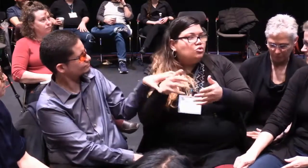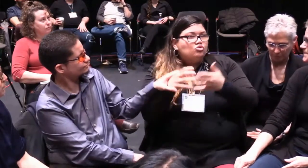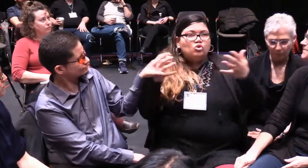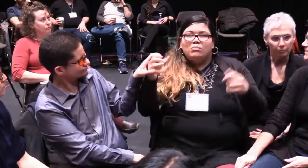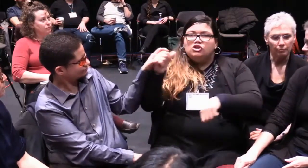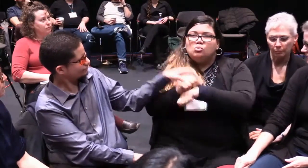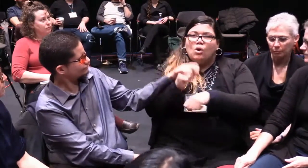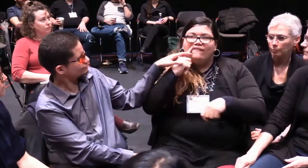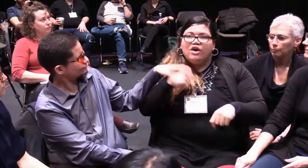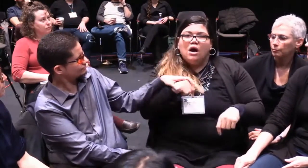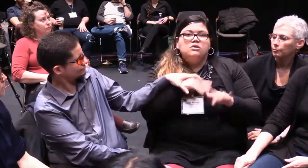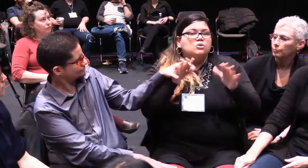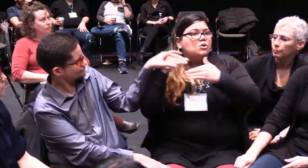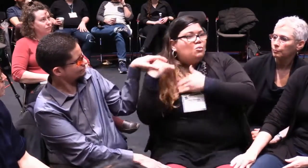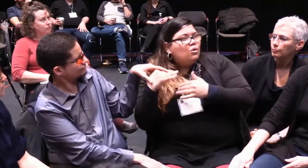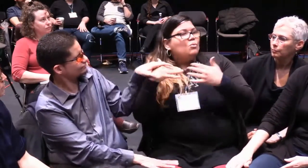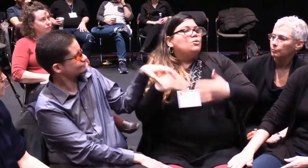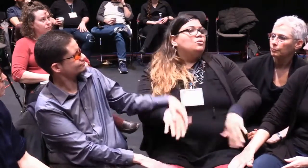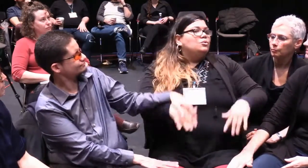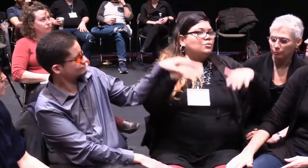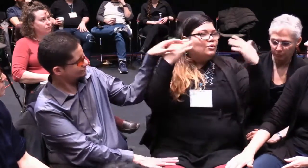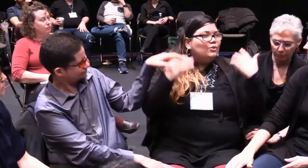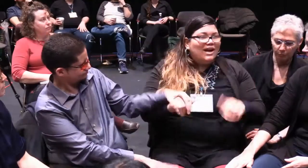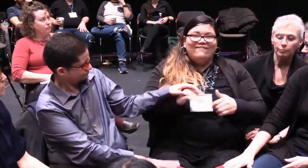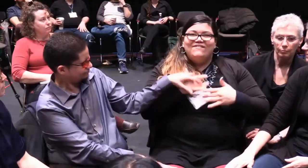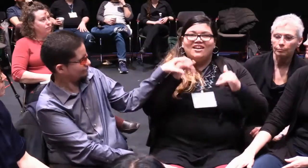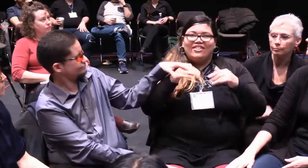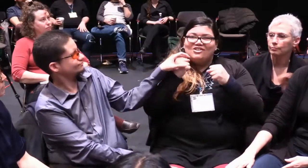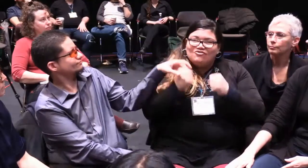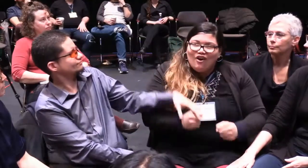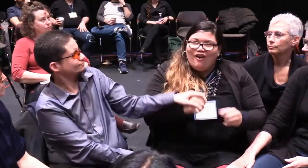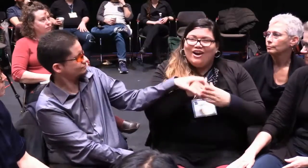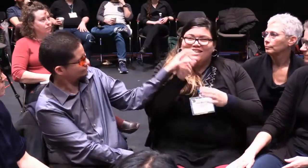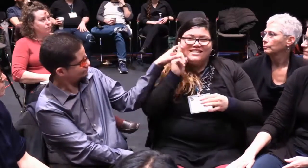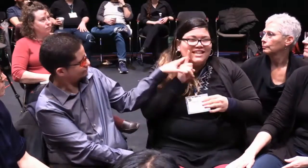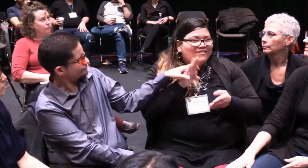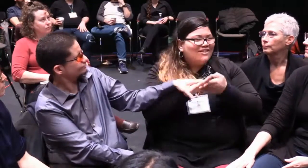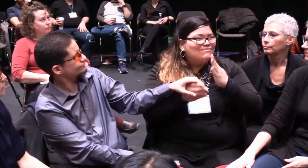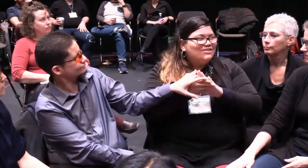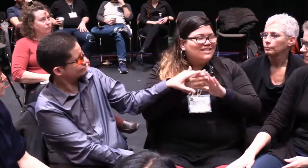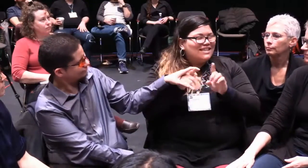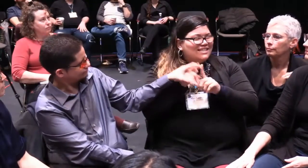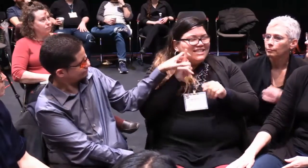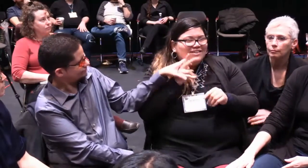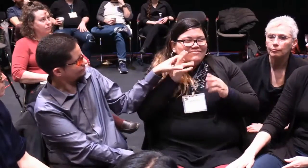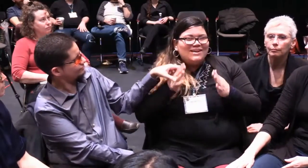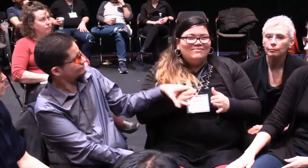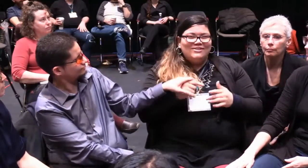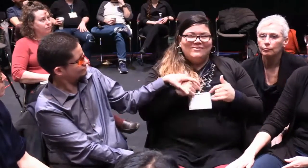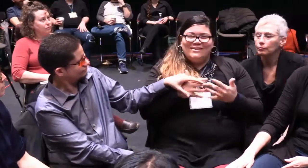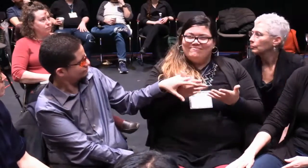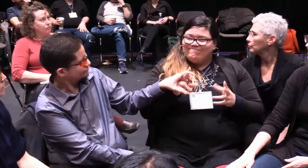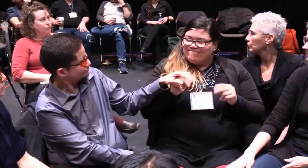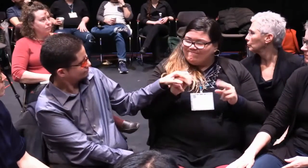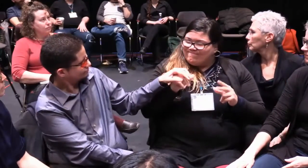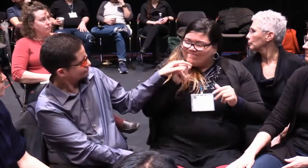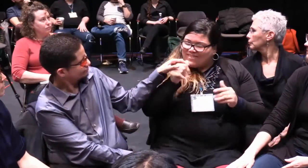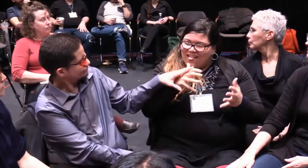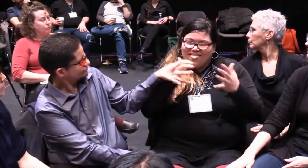time to unpack all of it, but people don't